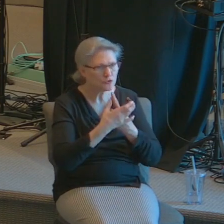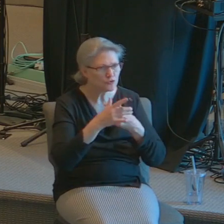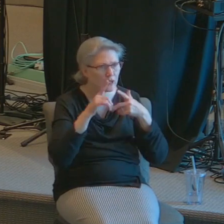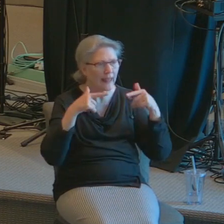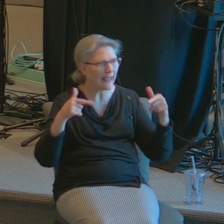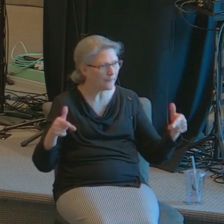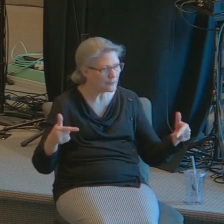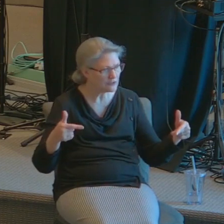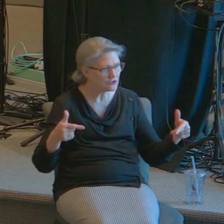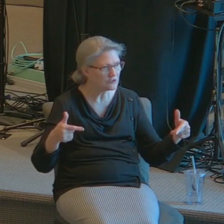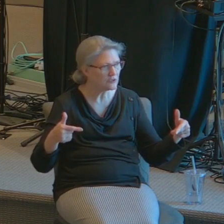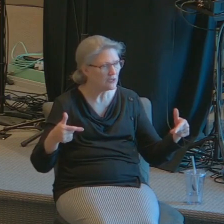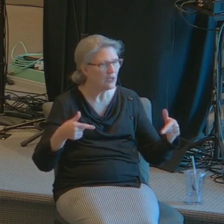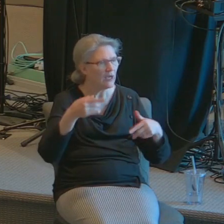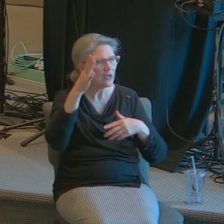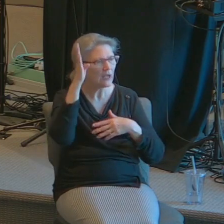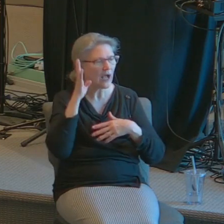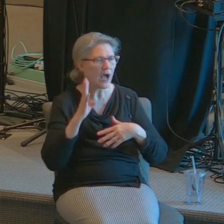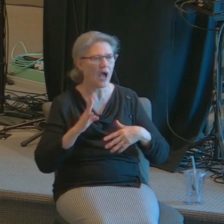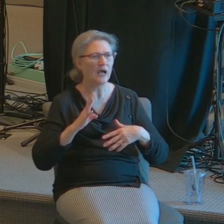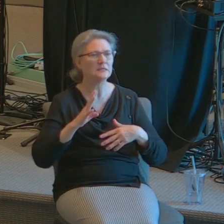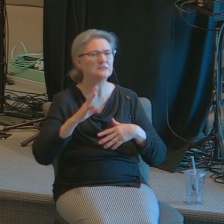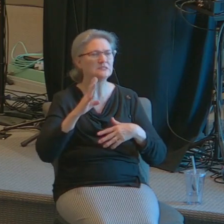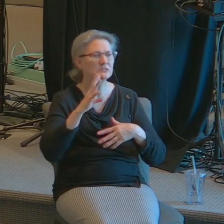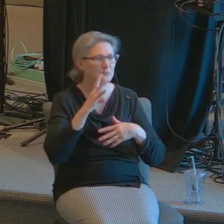God speaks them all